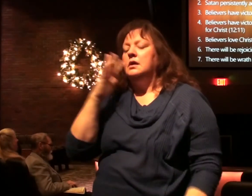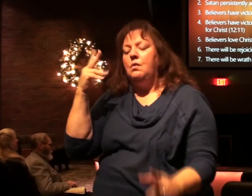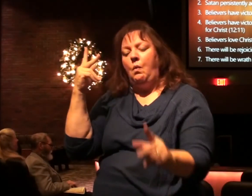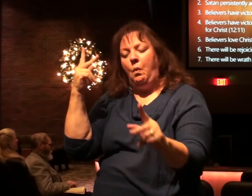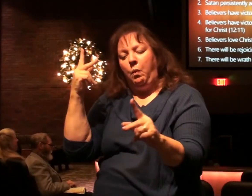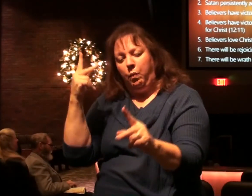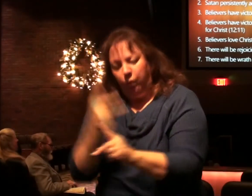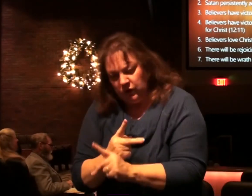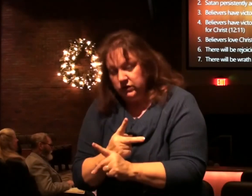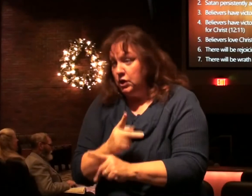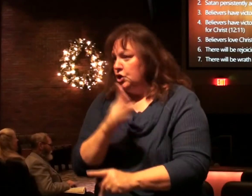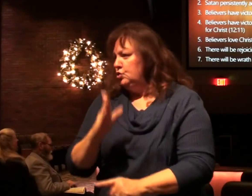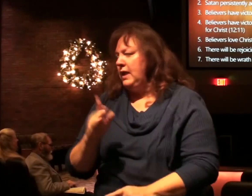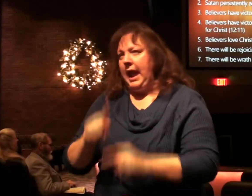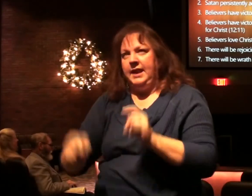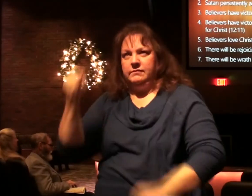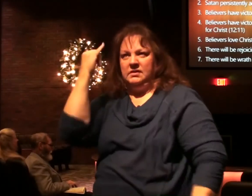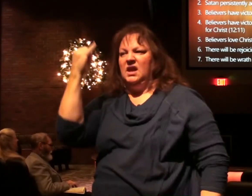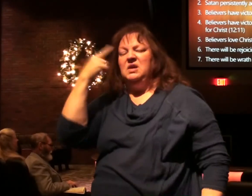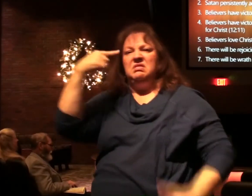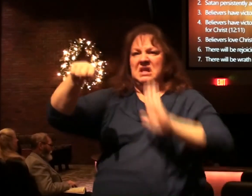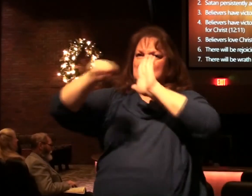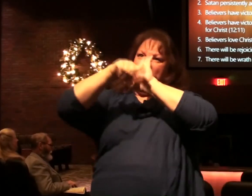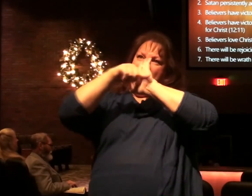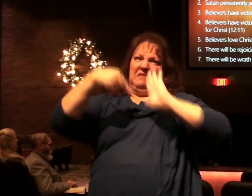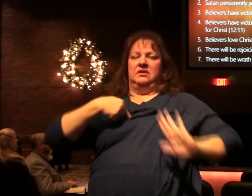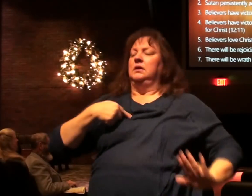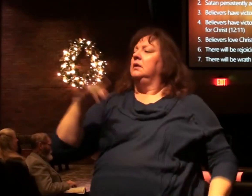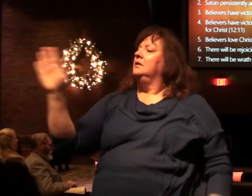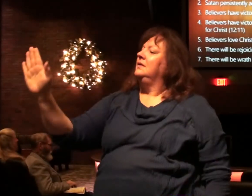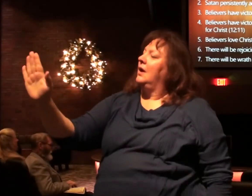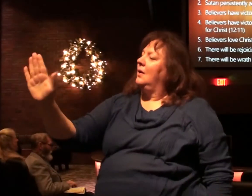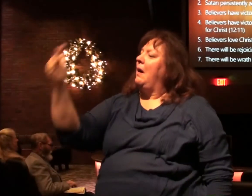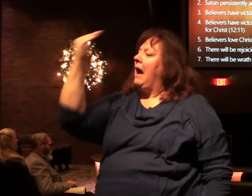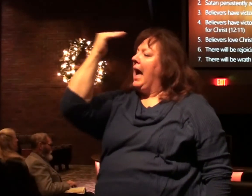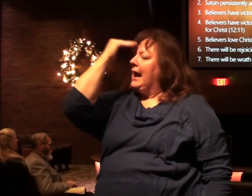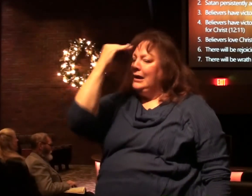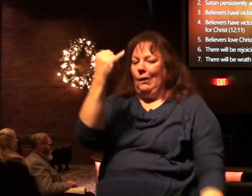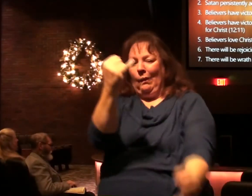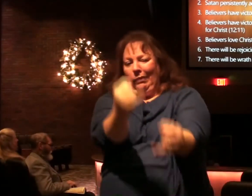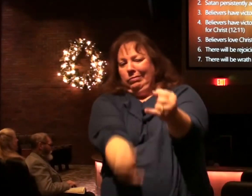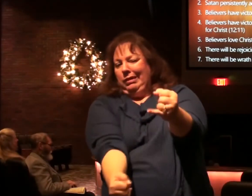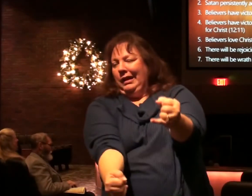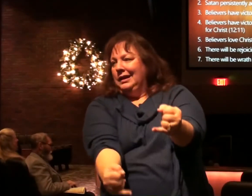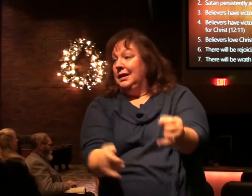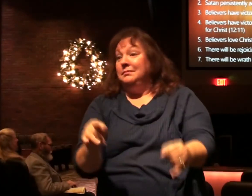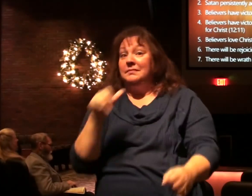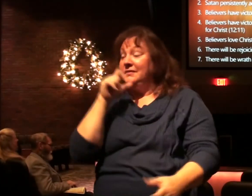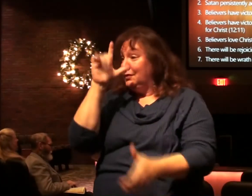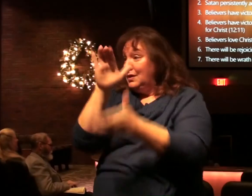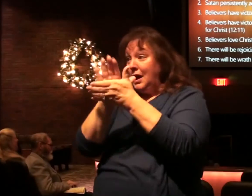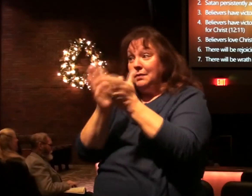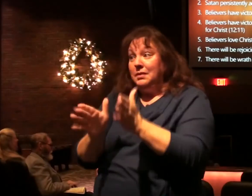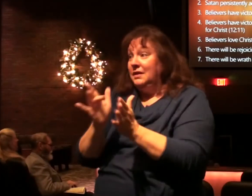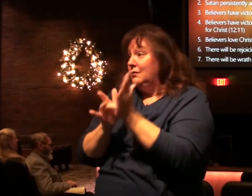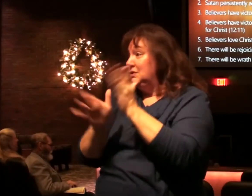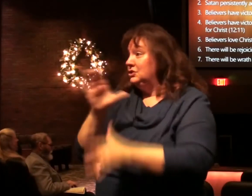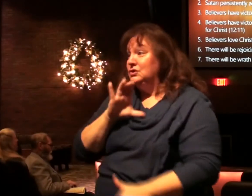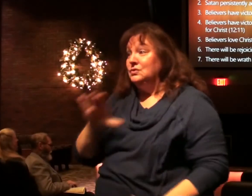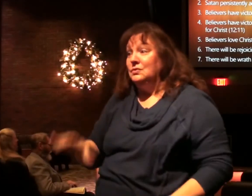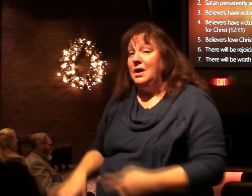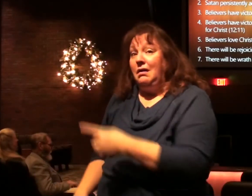than the world has ever seen. People say you're pessimistic. No. Because I know how it finally is. But if you're not a believer in Jesus Christ,